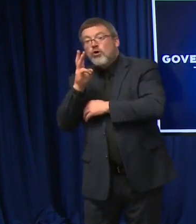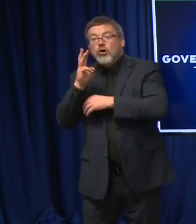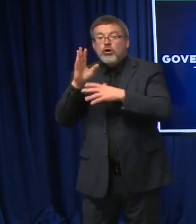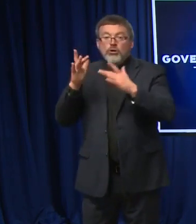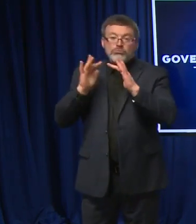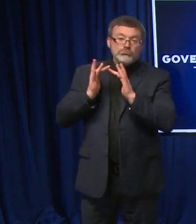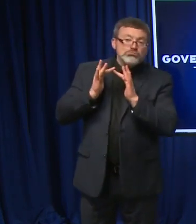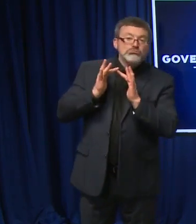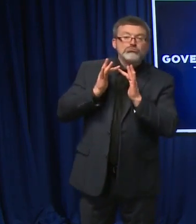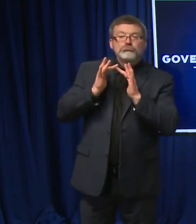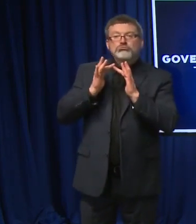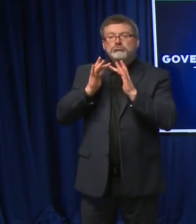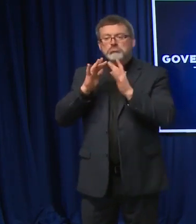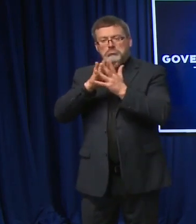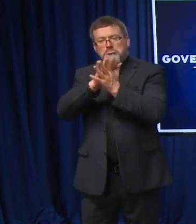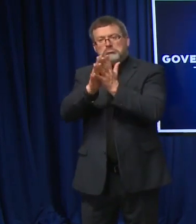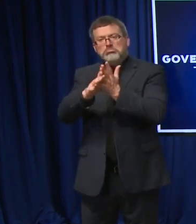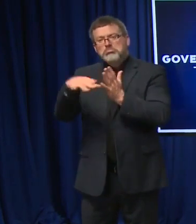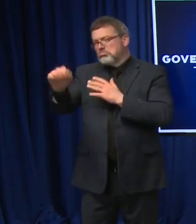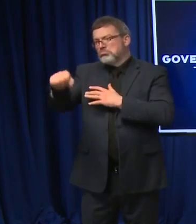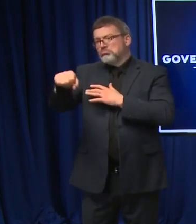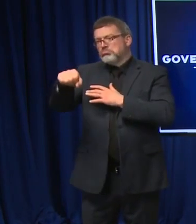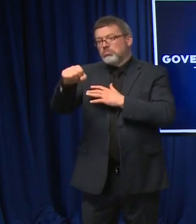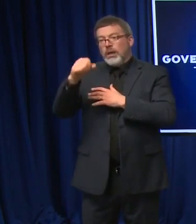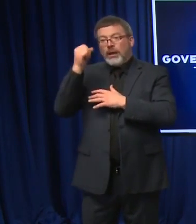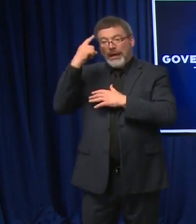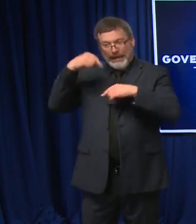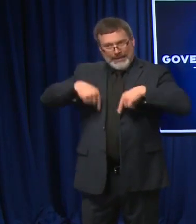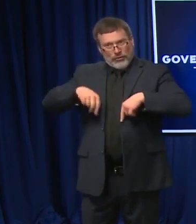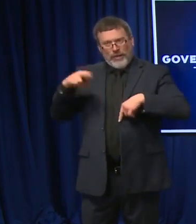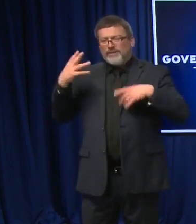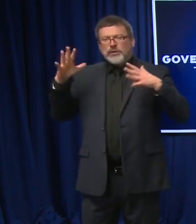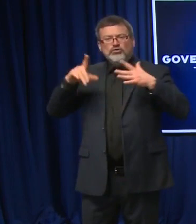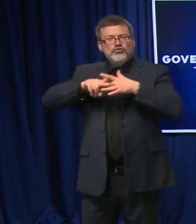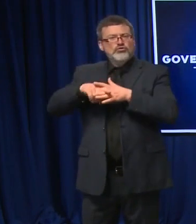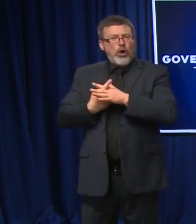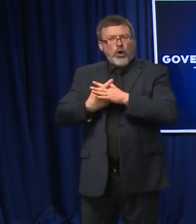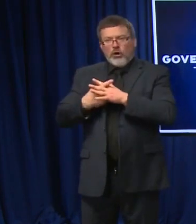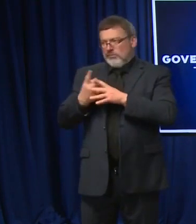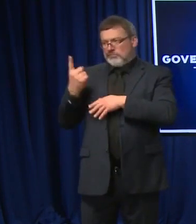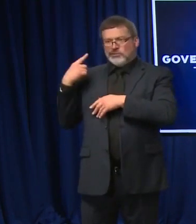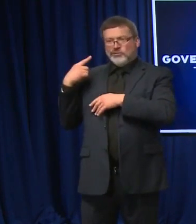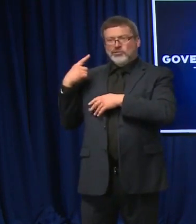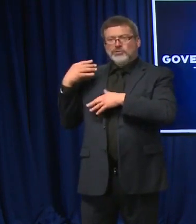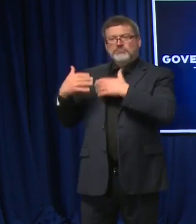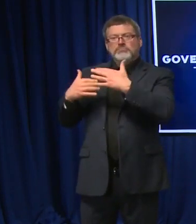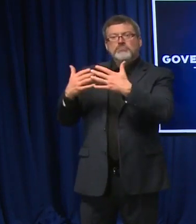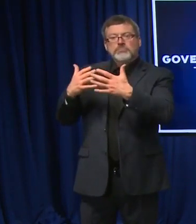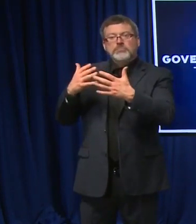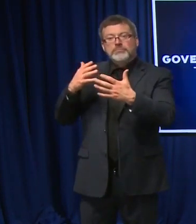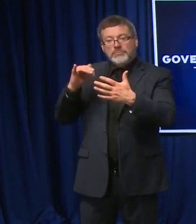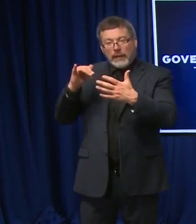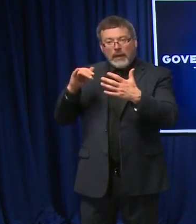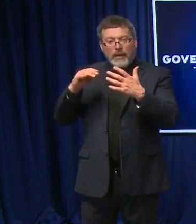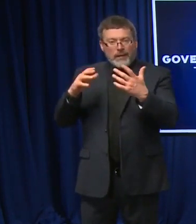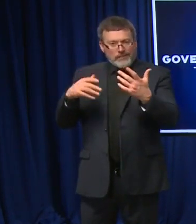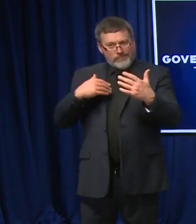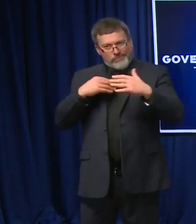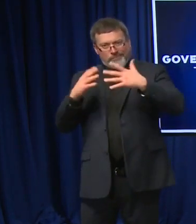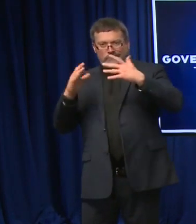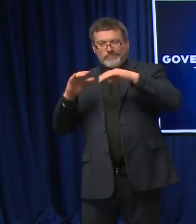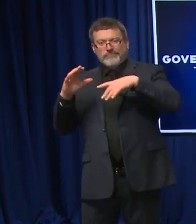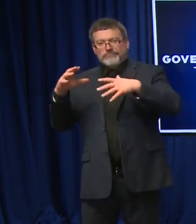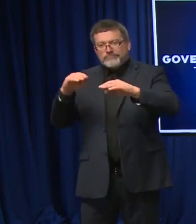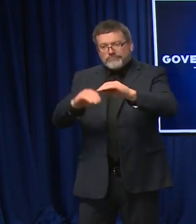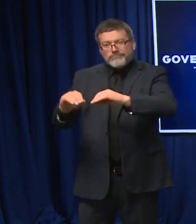create a new system. We're really ahead of the game of most states when it comes to investing our infrastructure dollars so we can kind of build onto that. But where